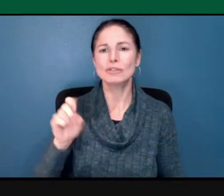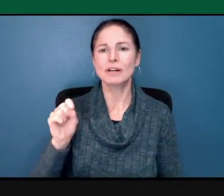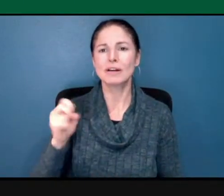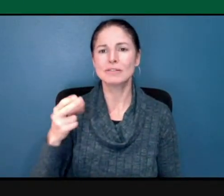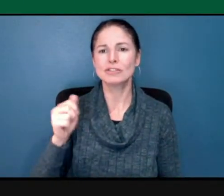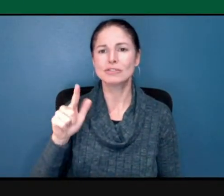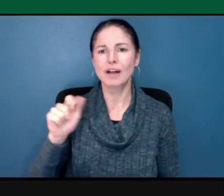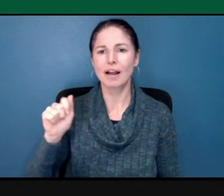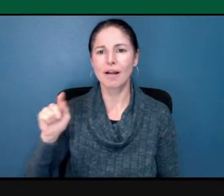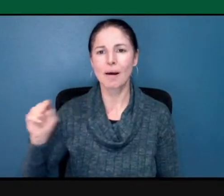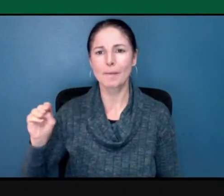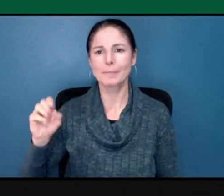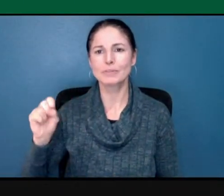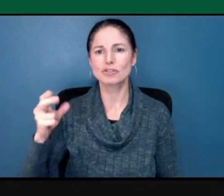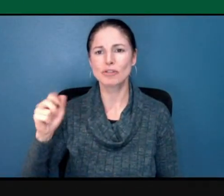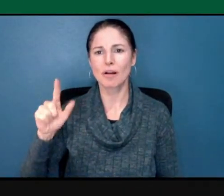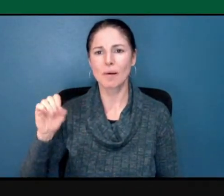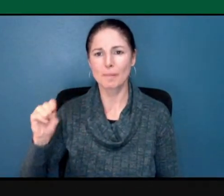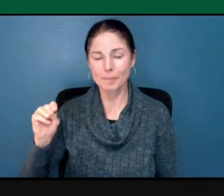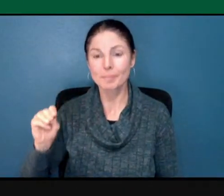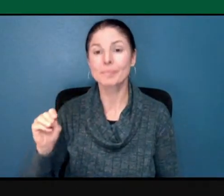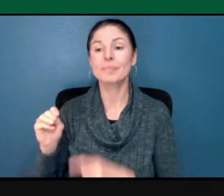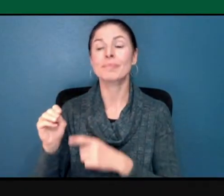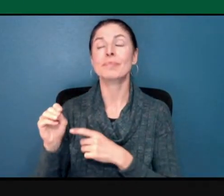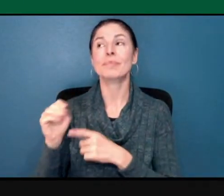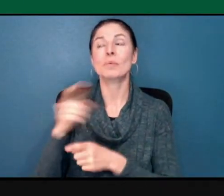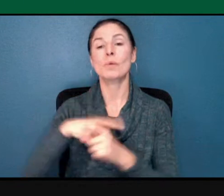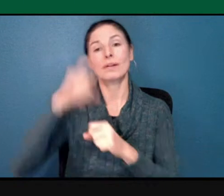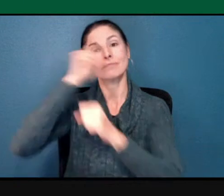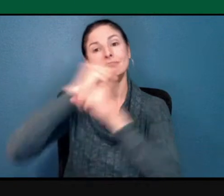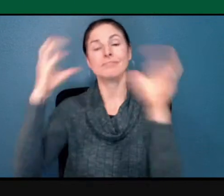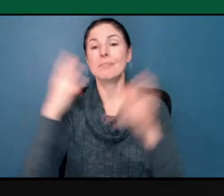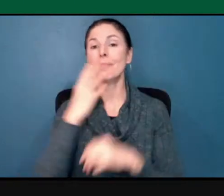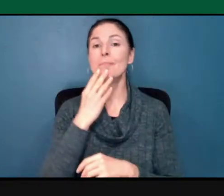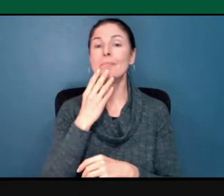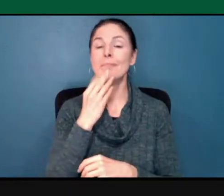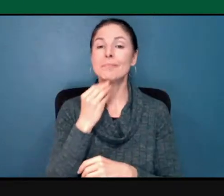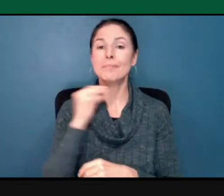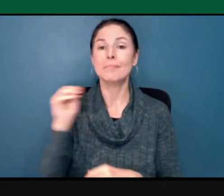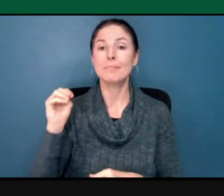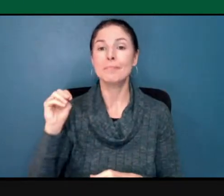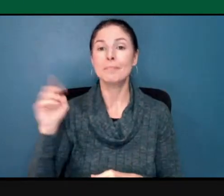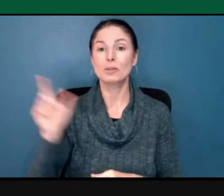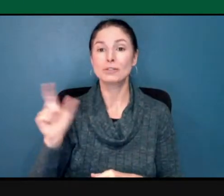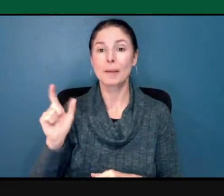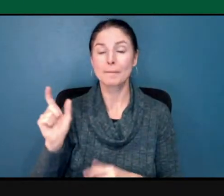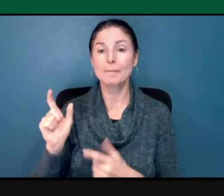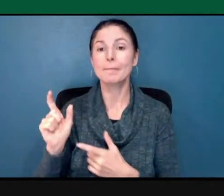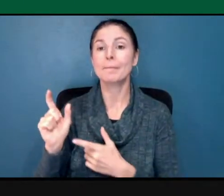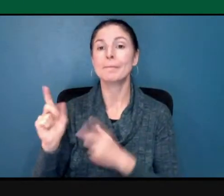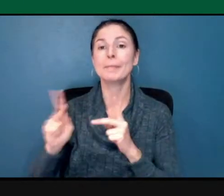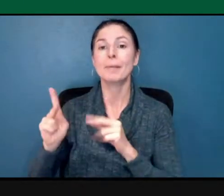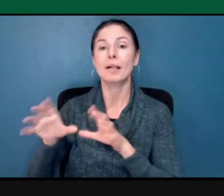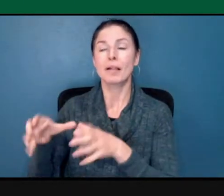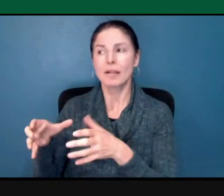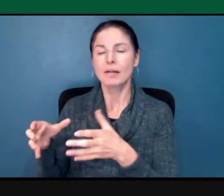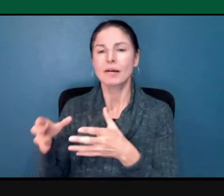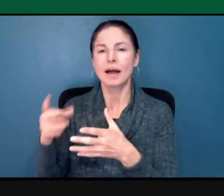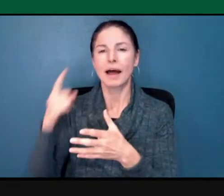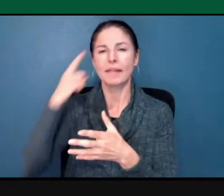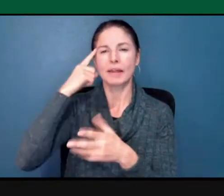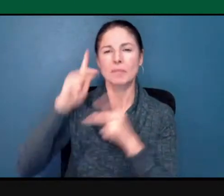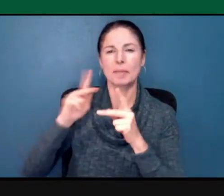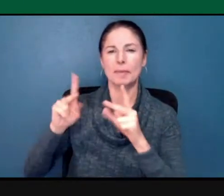when I think of Muslims, I think first of the people who are in my life who are Muslim. And it helps you counter